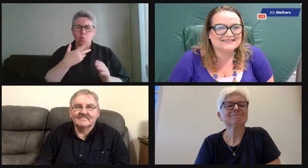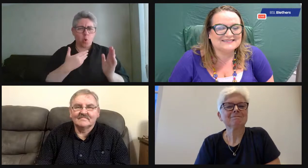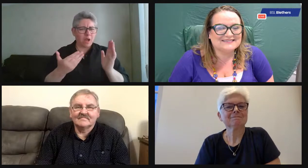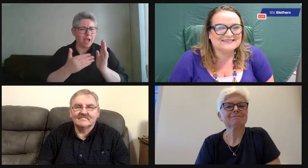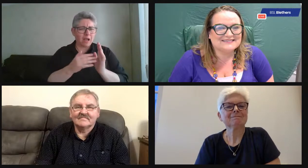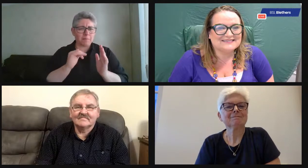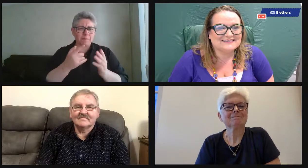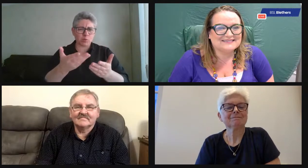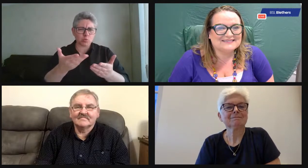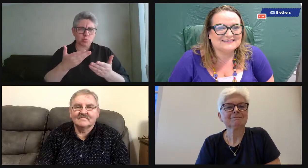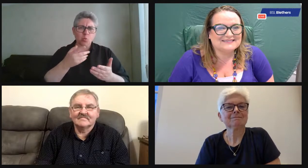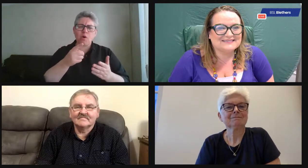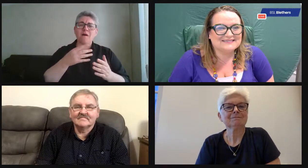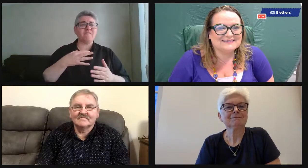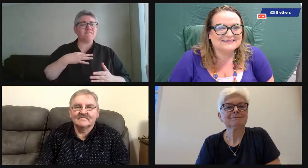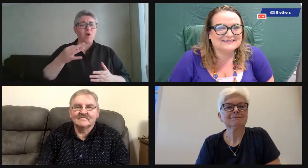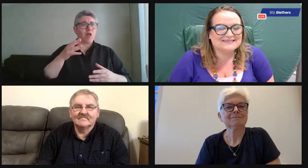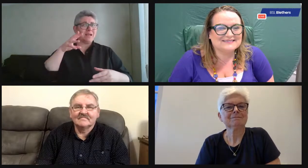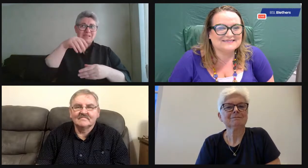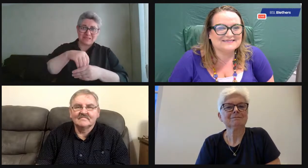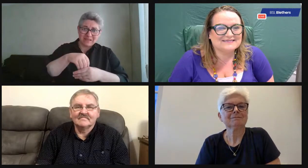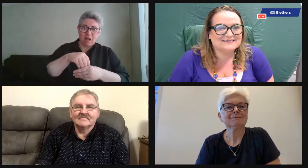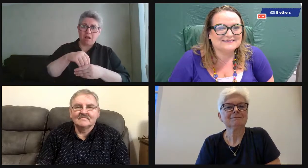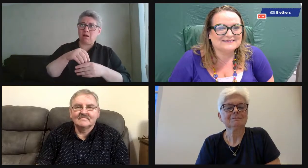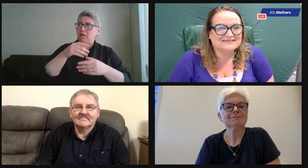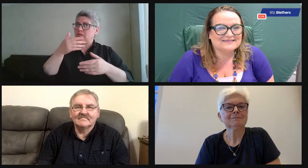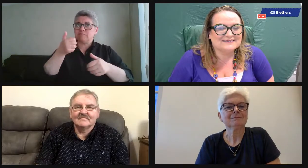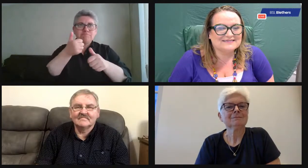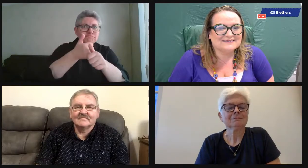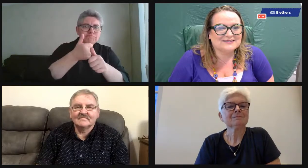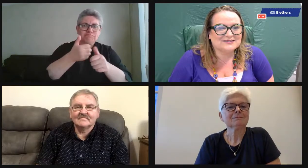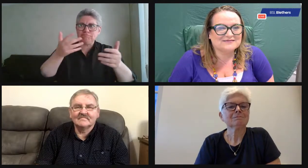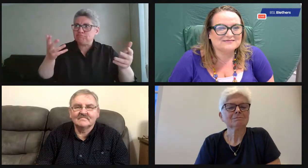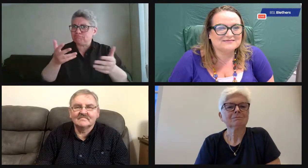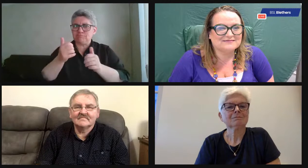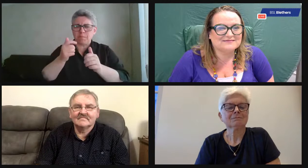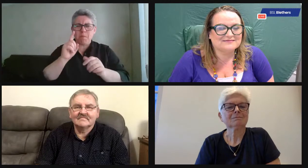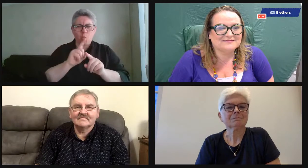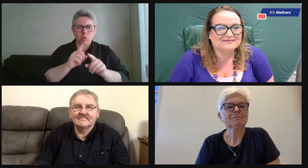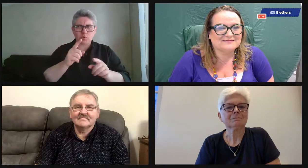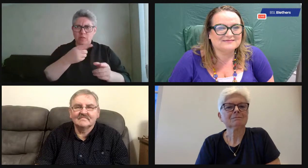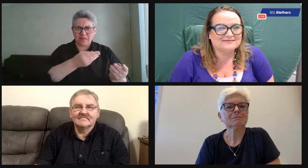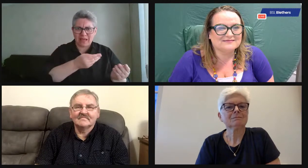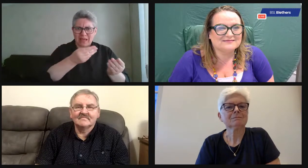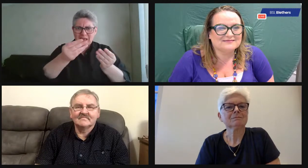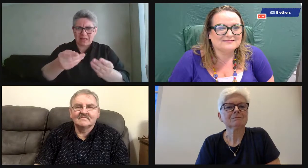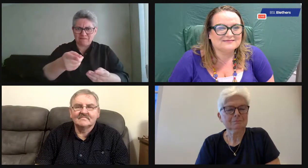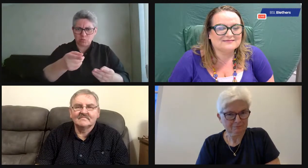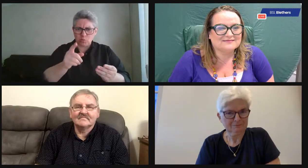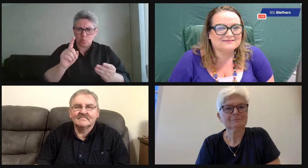felt very welcome. Awesome. So you've volunteered, you got involved, you met all these people.